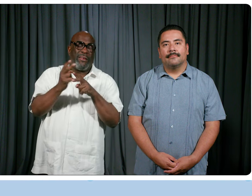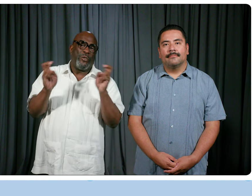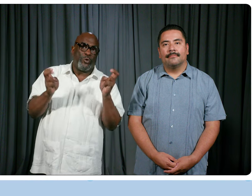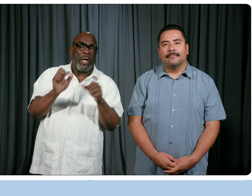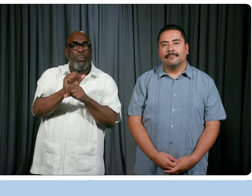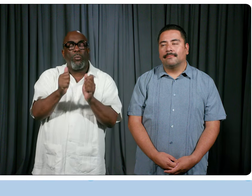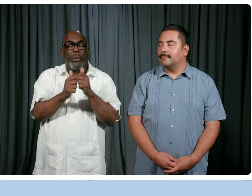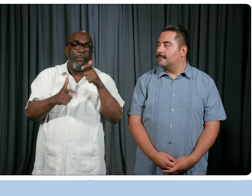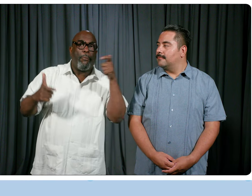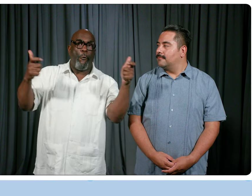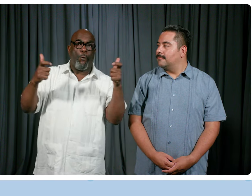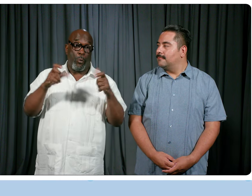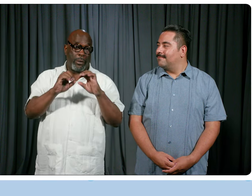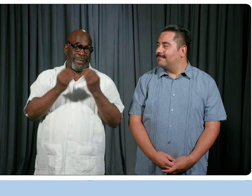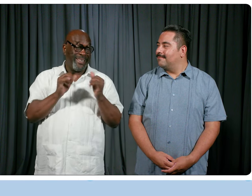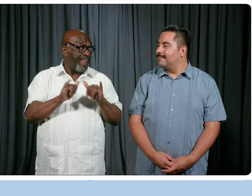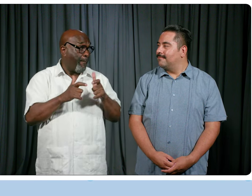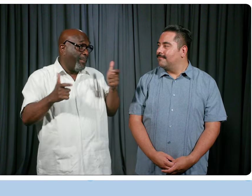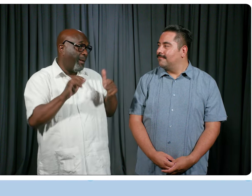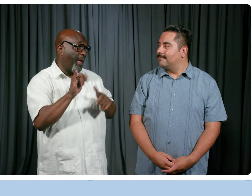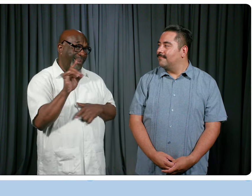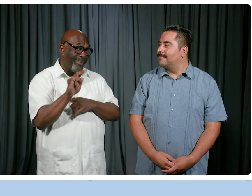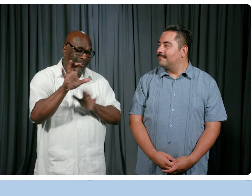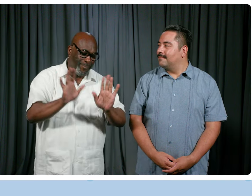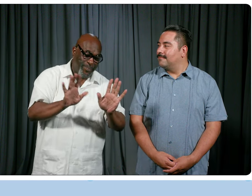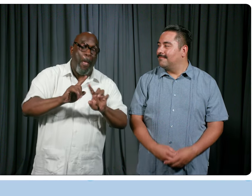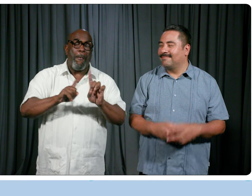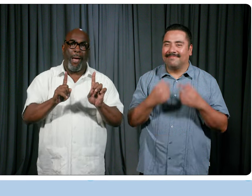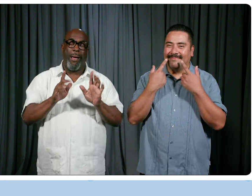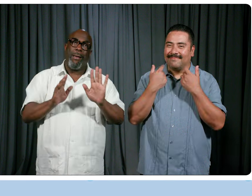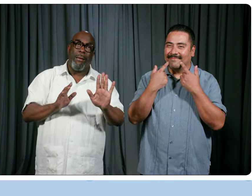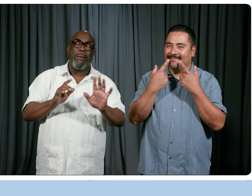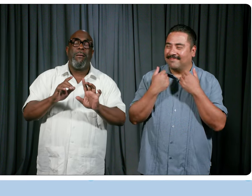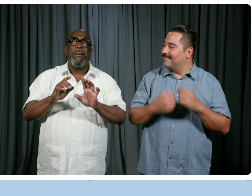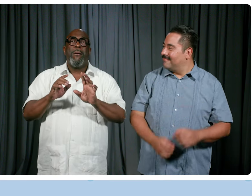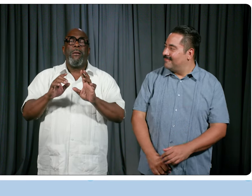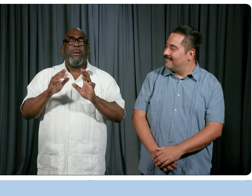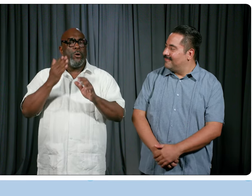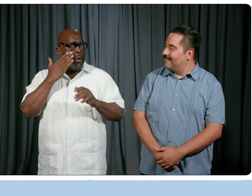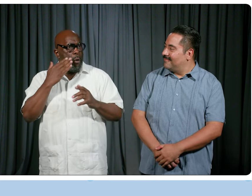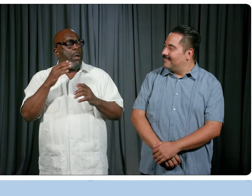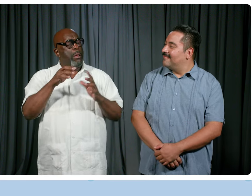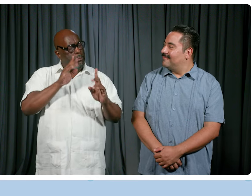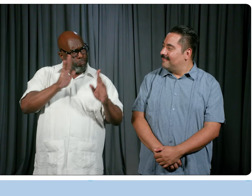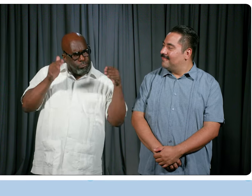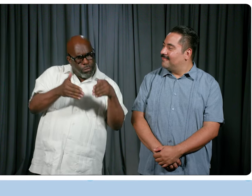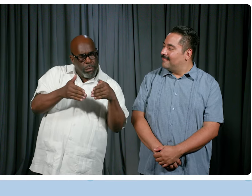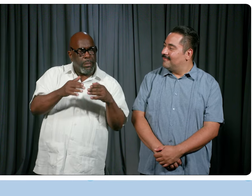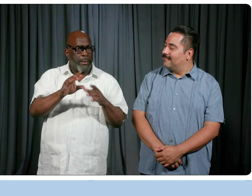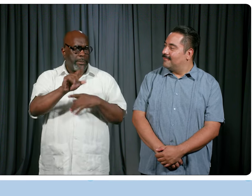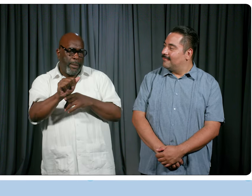lot of large organizations, not as big as this convention, in any way, shape, or form. But, you know, around accessibility,